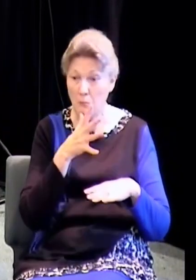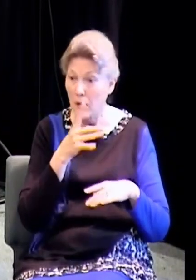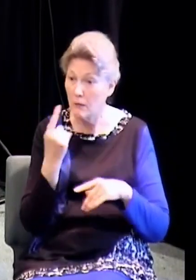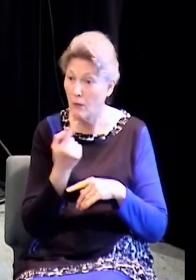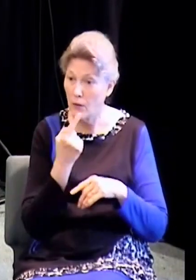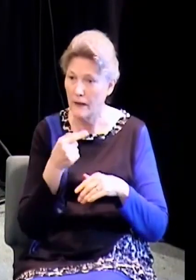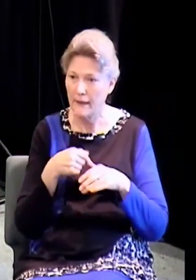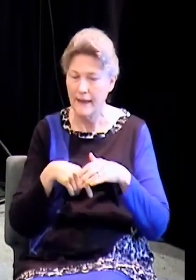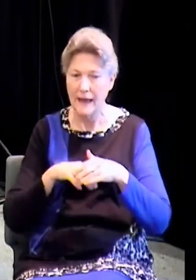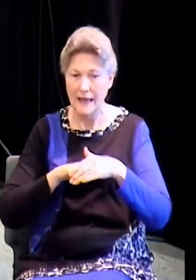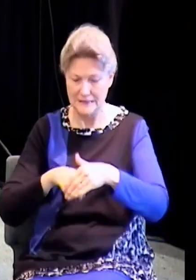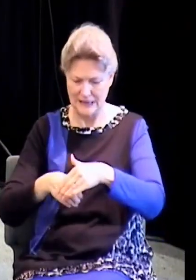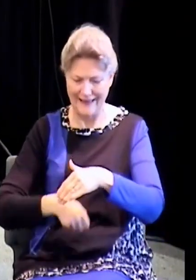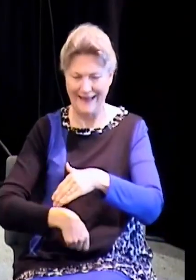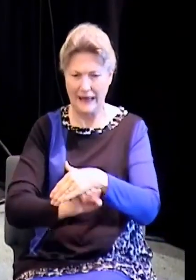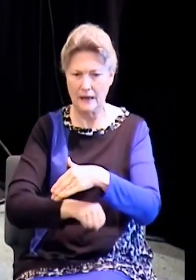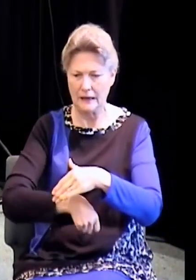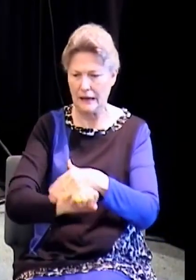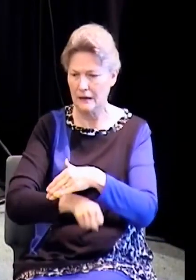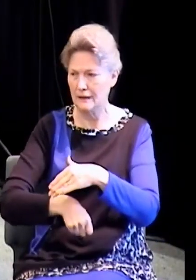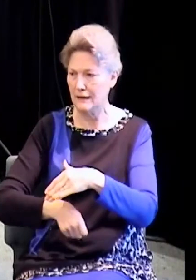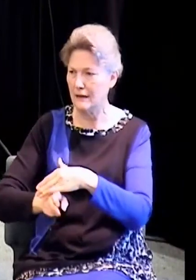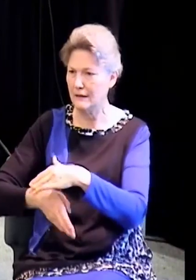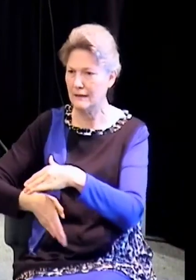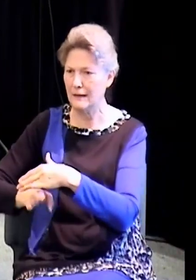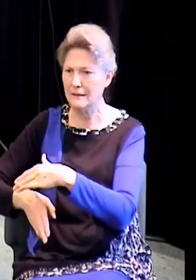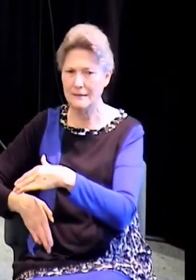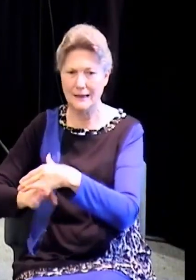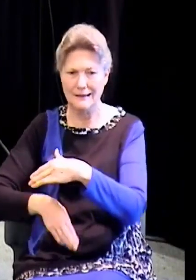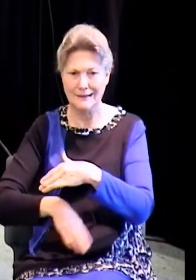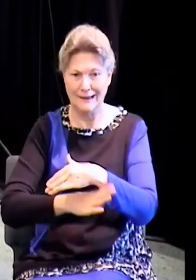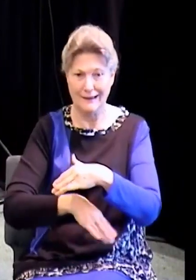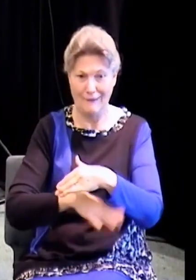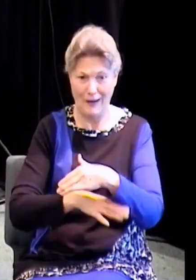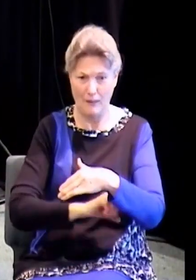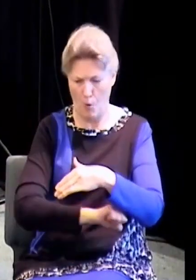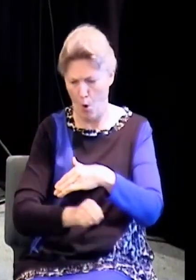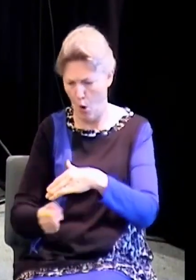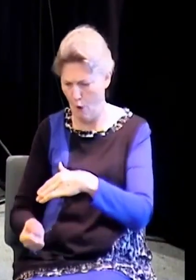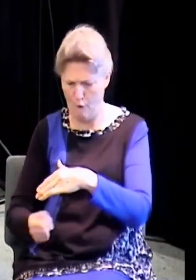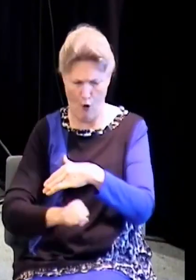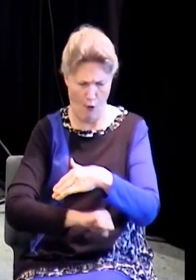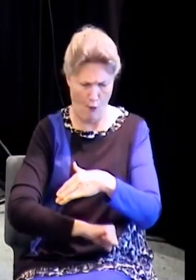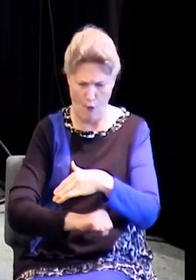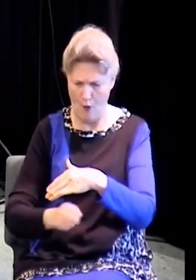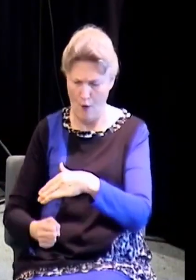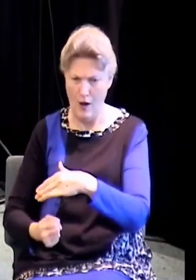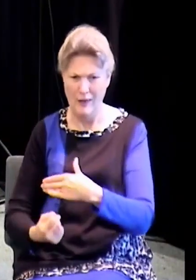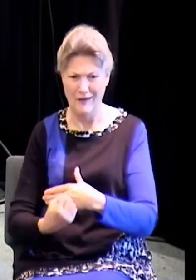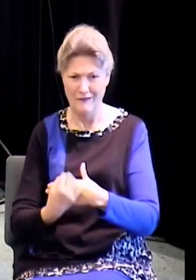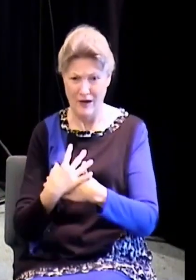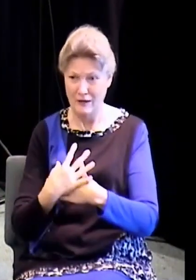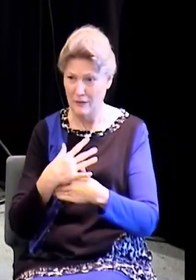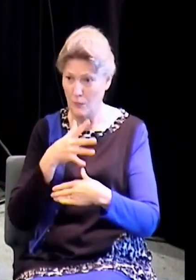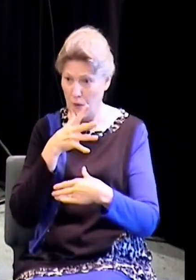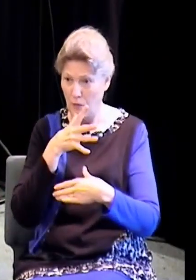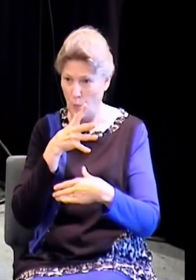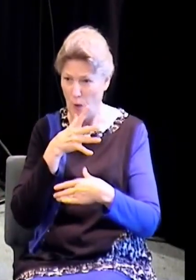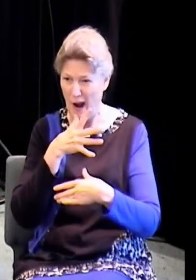They're sitting on their heart. They're pushing on their lungs. They're messing up their digestion. mean, they're affecting the mother. But after they're